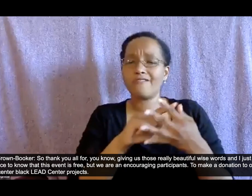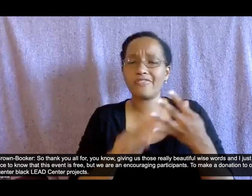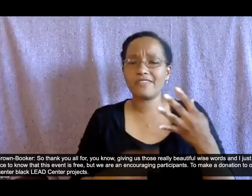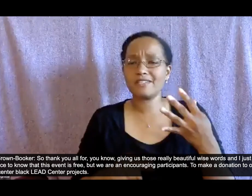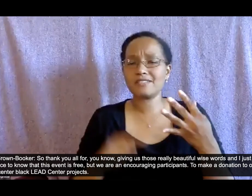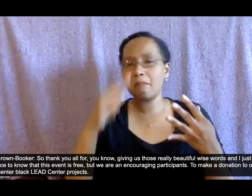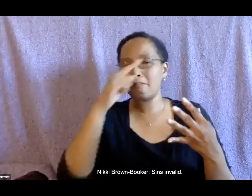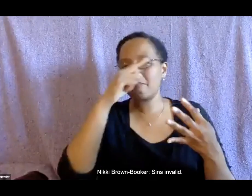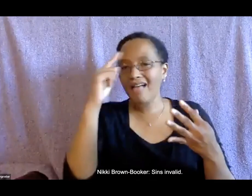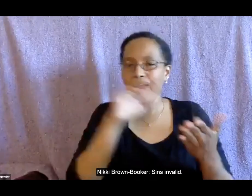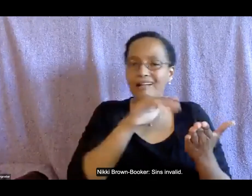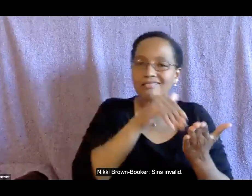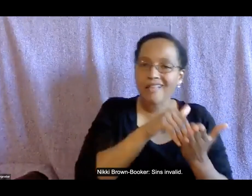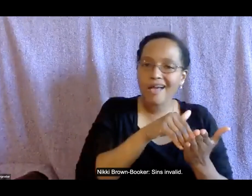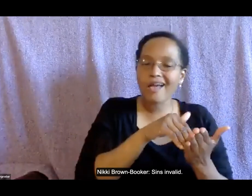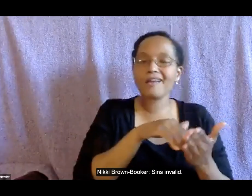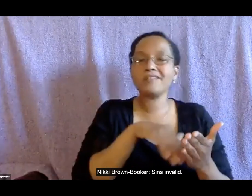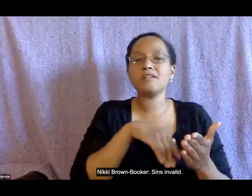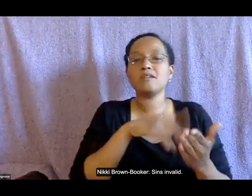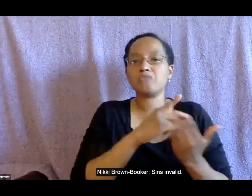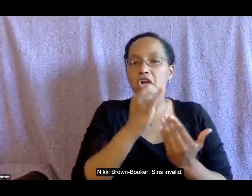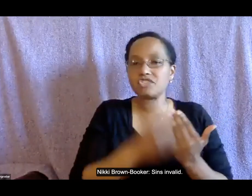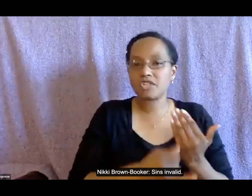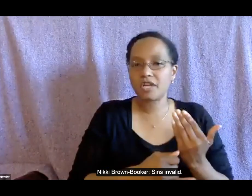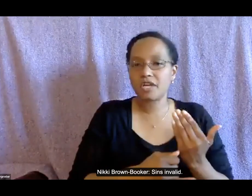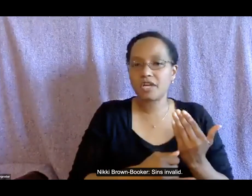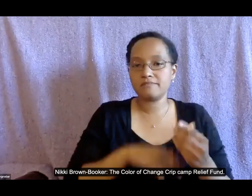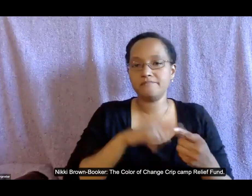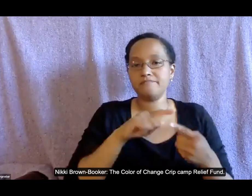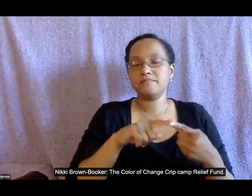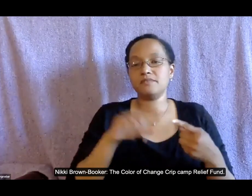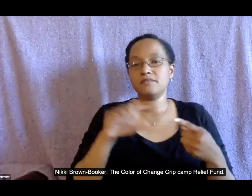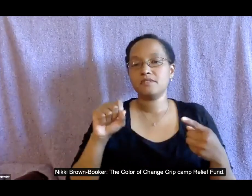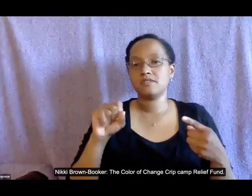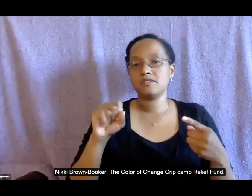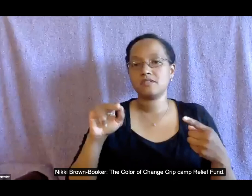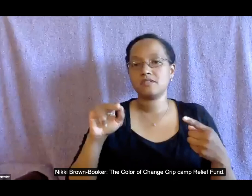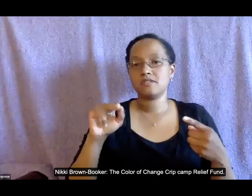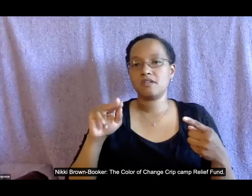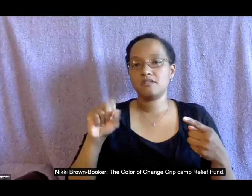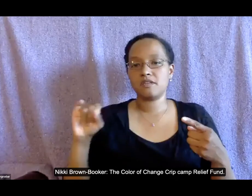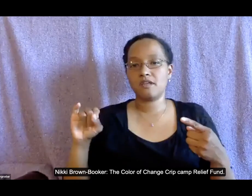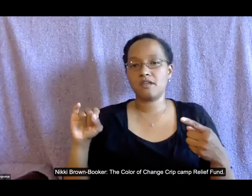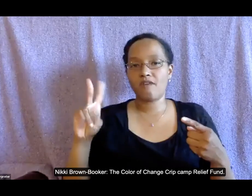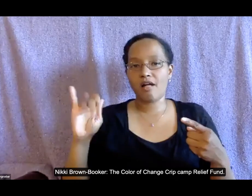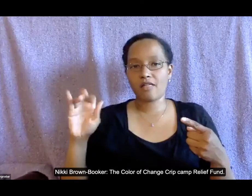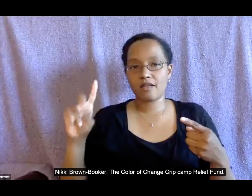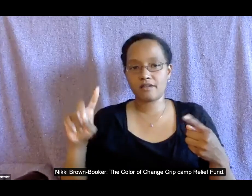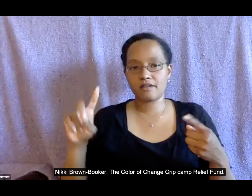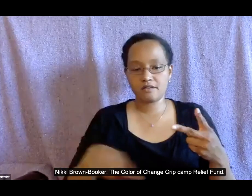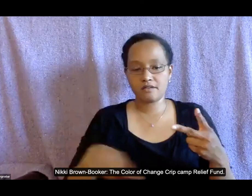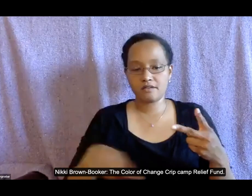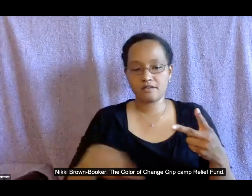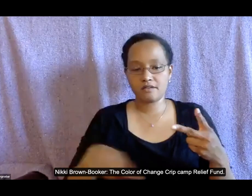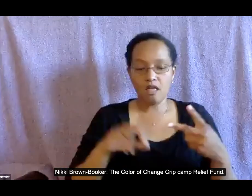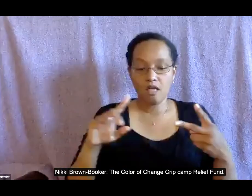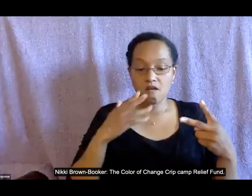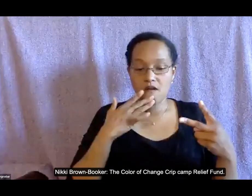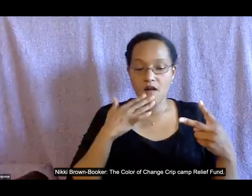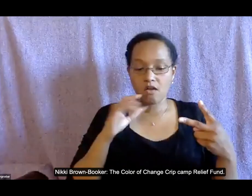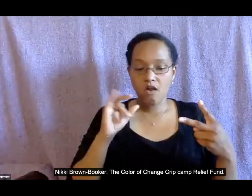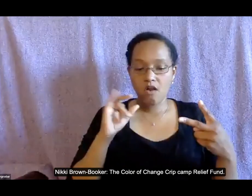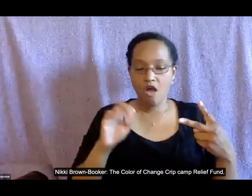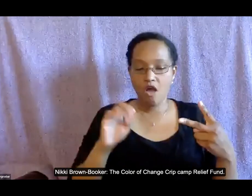uh sins invalid uh the color part of change crip camp relief fund